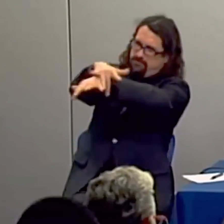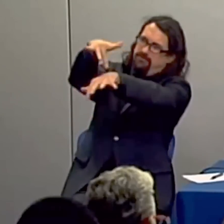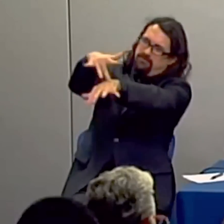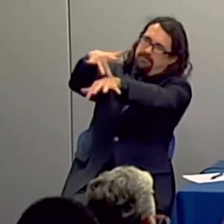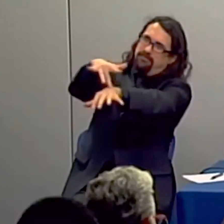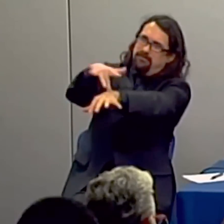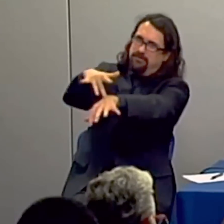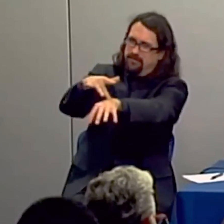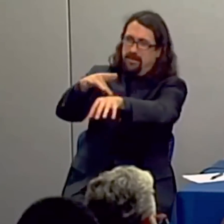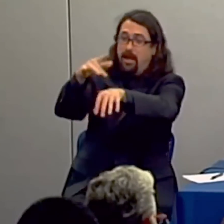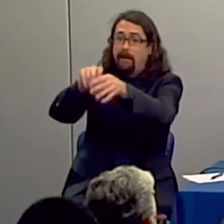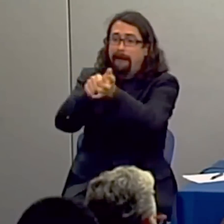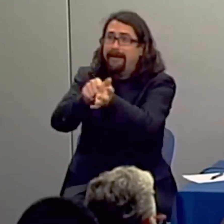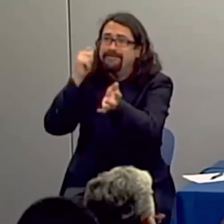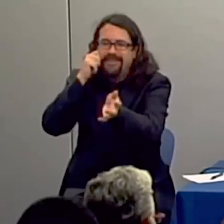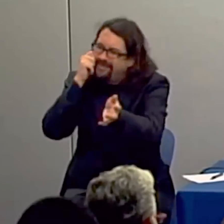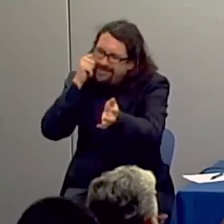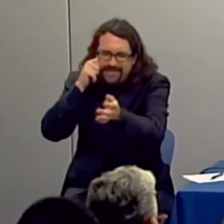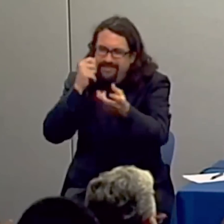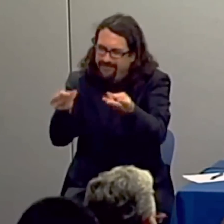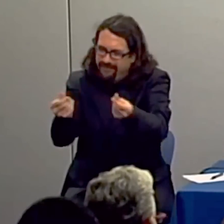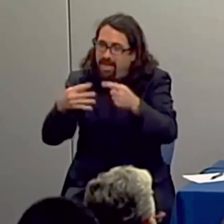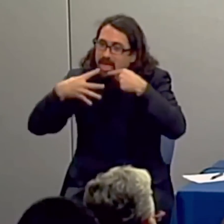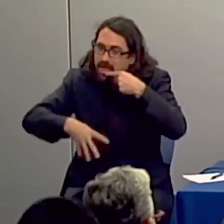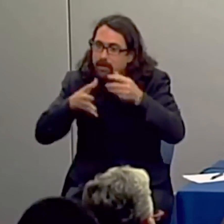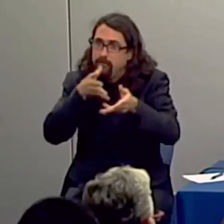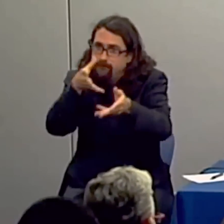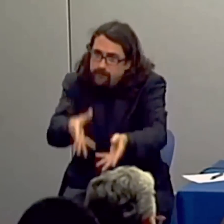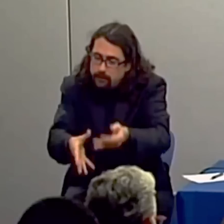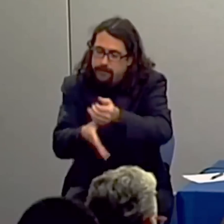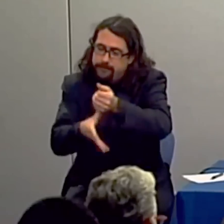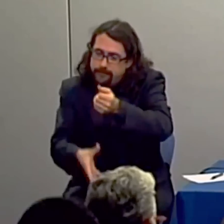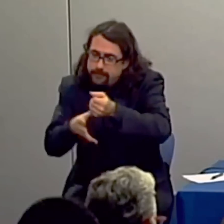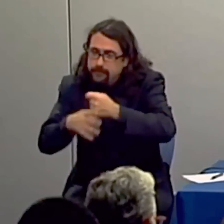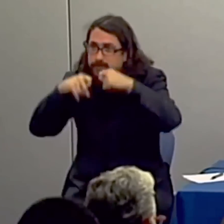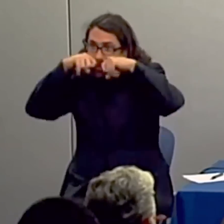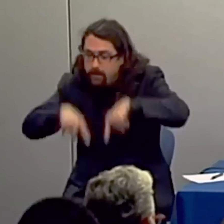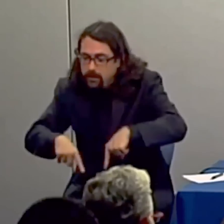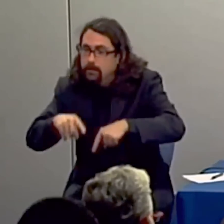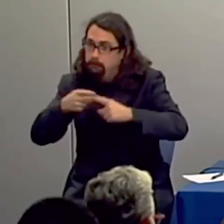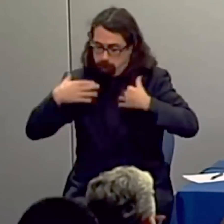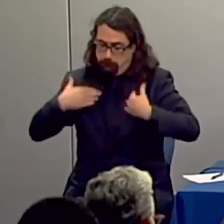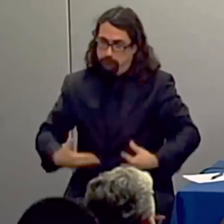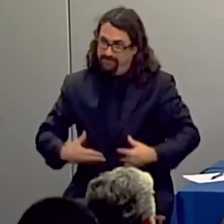from the time when someone actually was in a position to transmit the disease, which means the onset of fever.